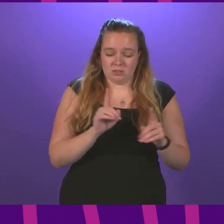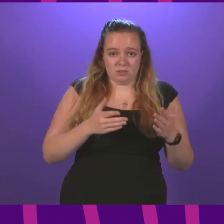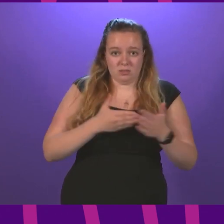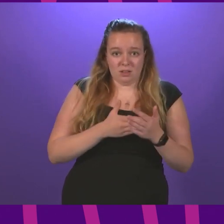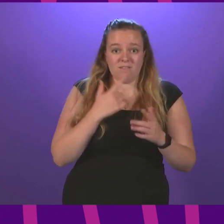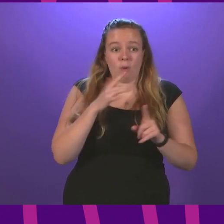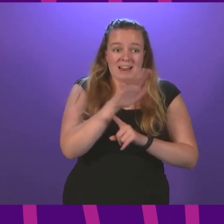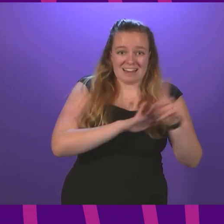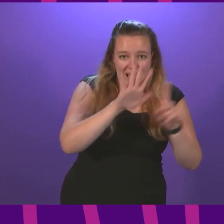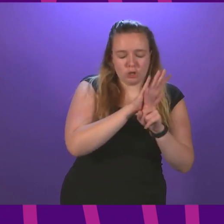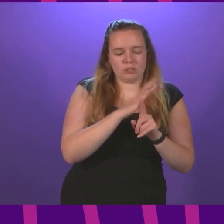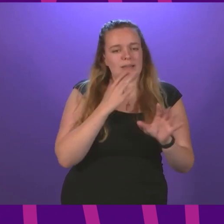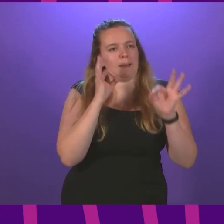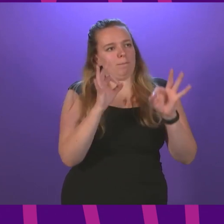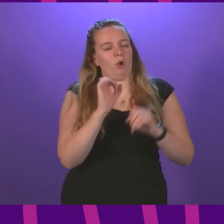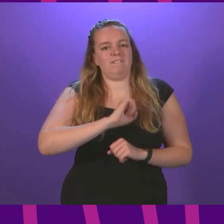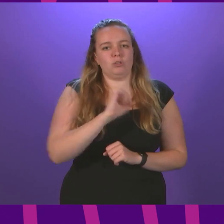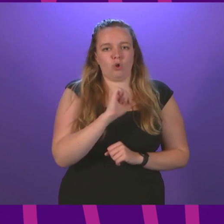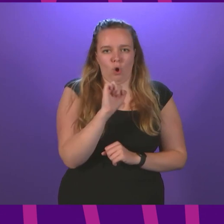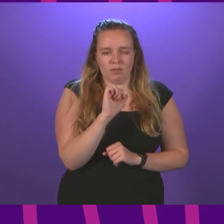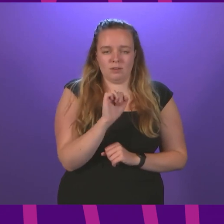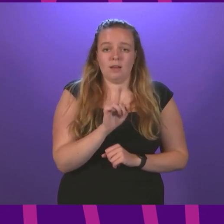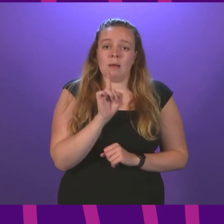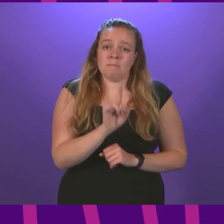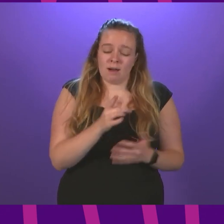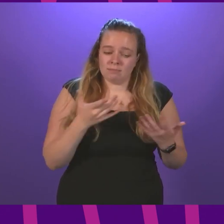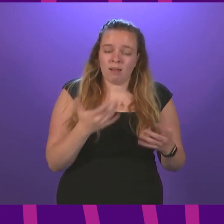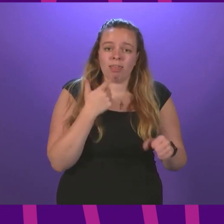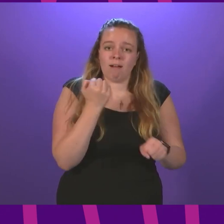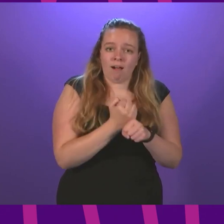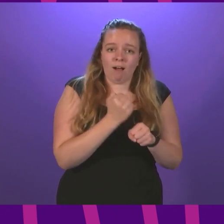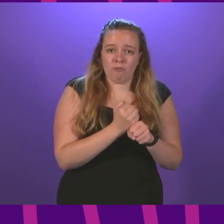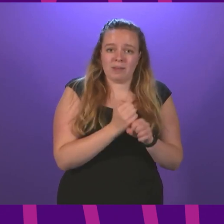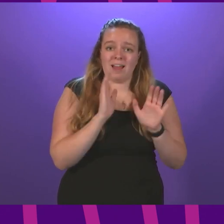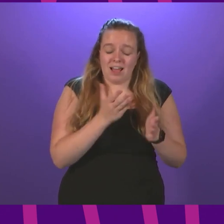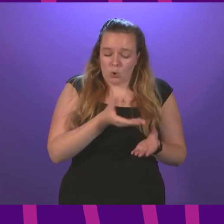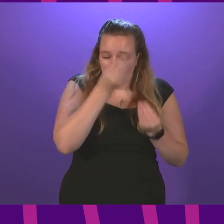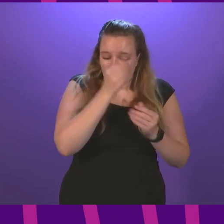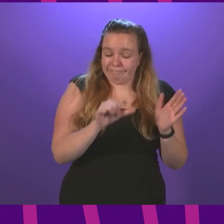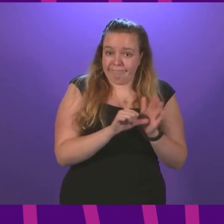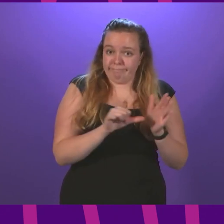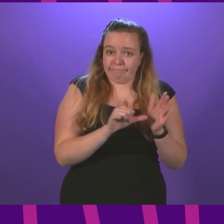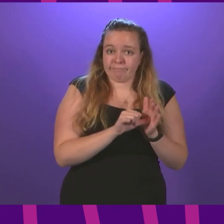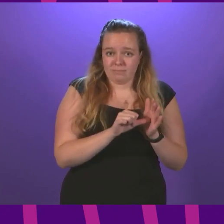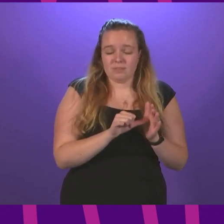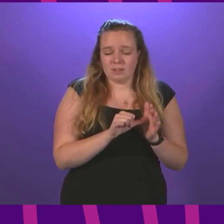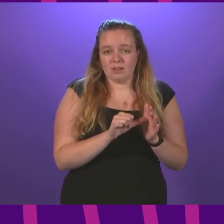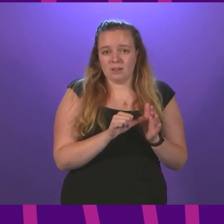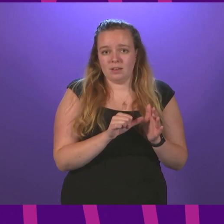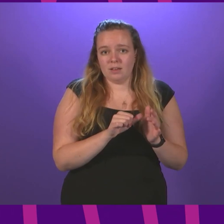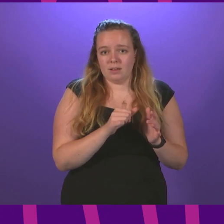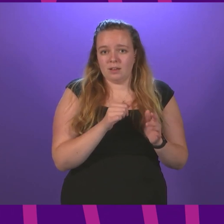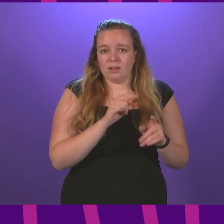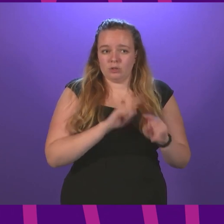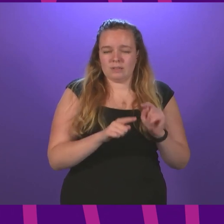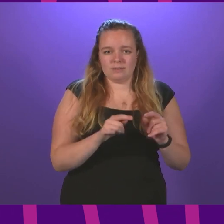nationalist and a perfect Scotland. But alas, the government had to learn a harsh lesson that it takes more than just catchy